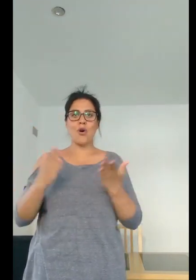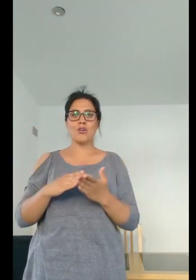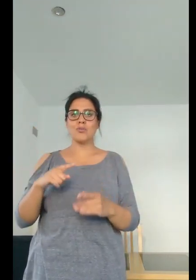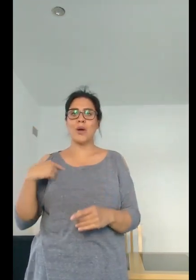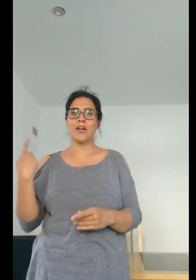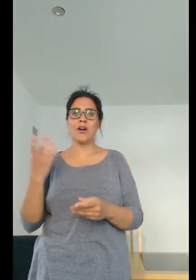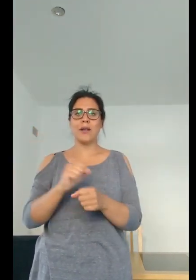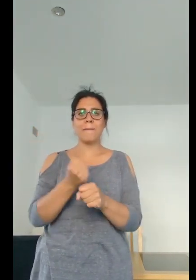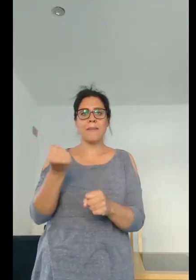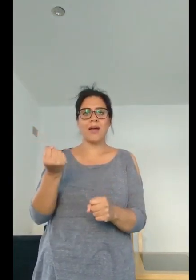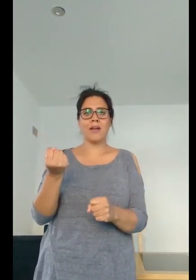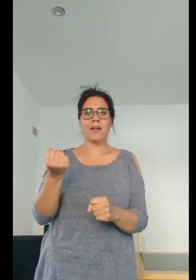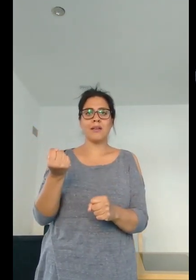we're gonna make.